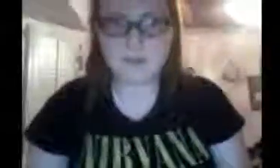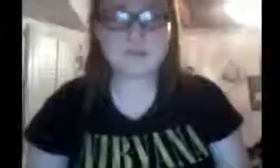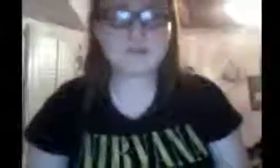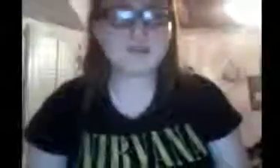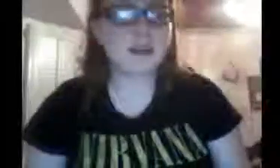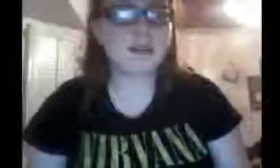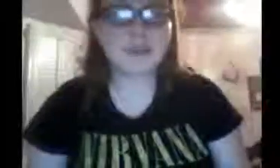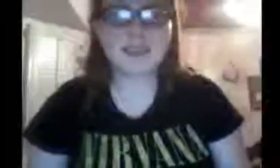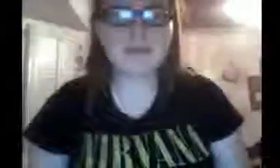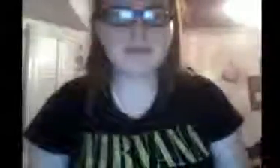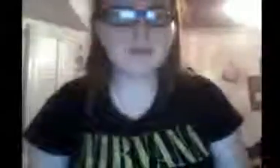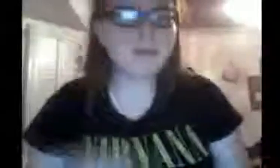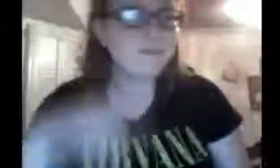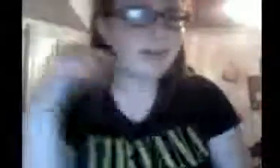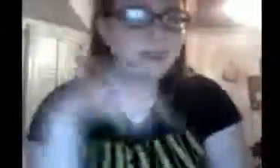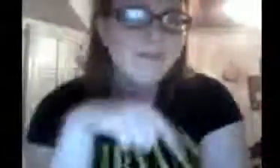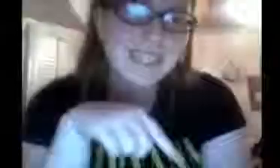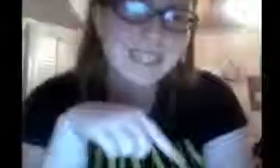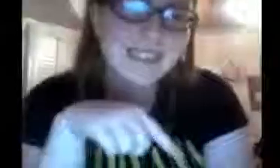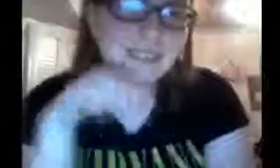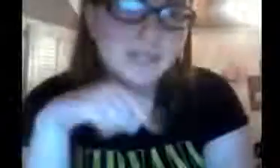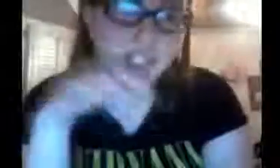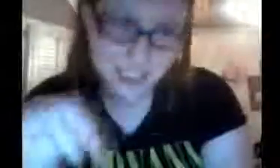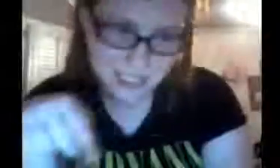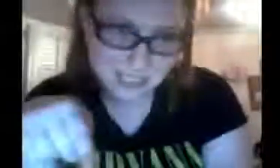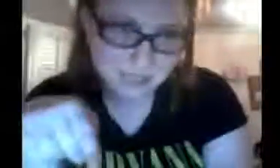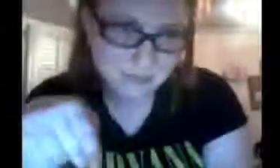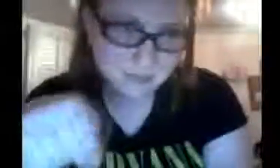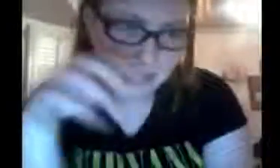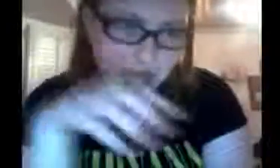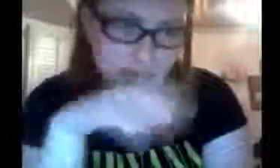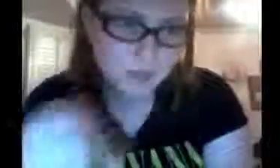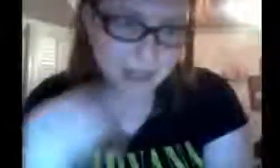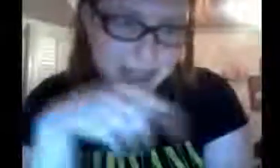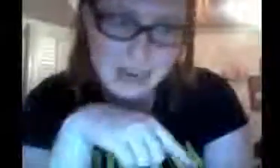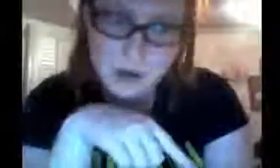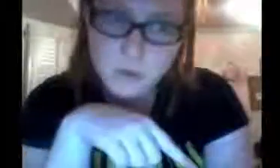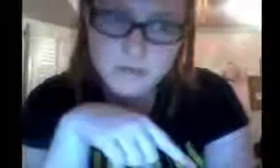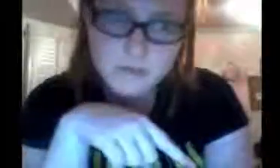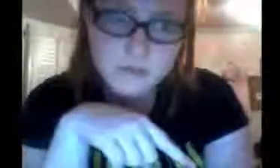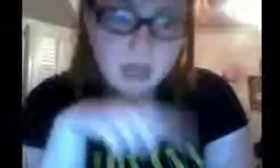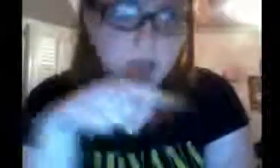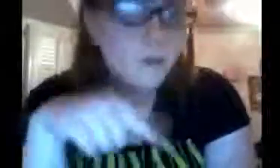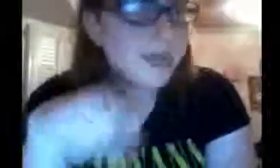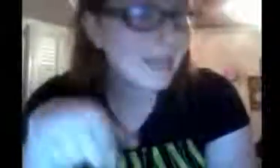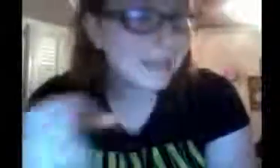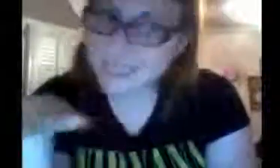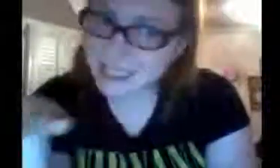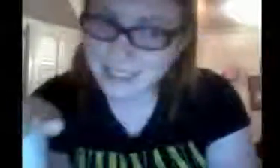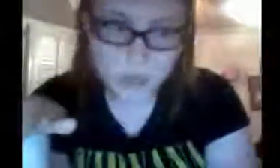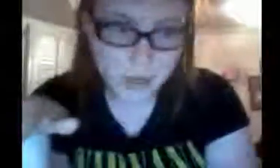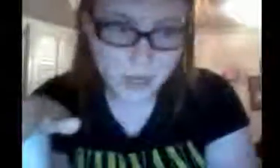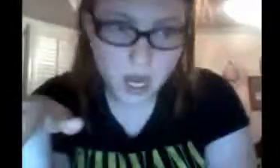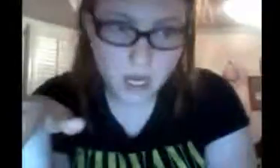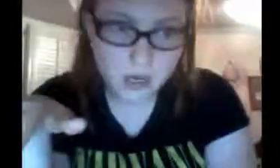I mean, at the time, like, you would, if Miley Cyrus did what she did, is doing now, while Hannah Montana is still going on,